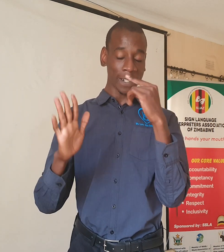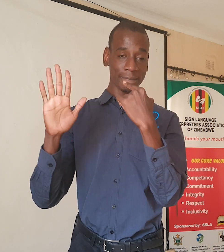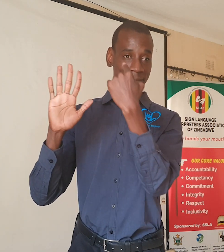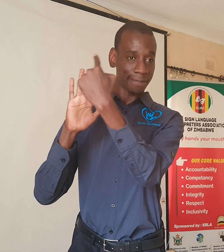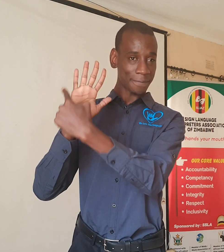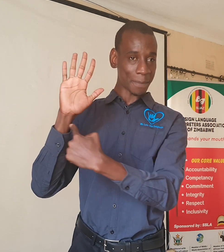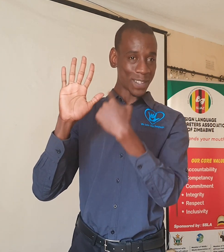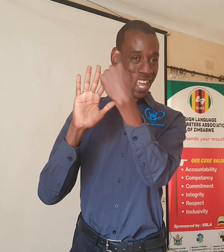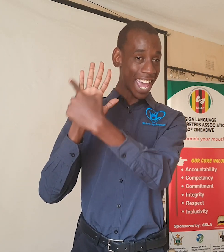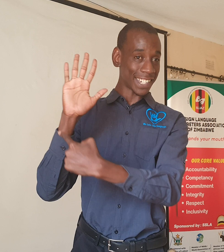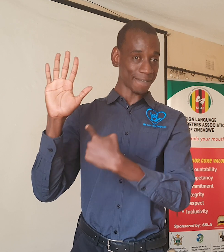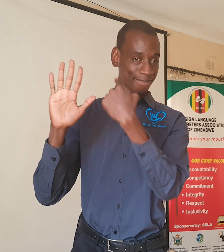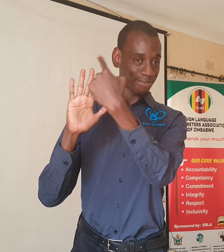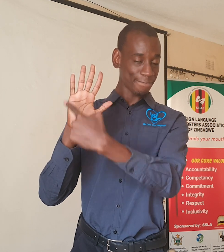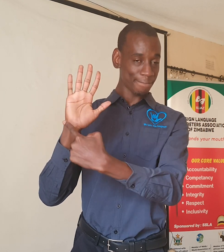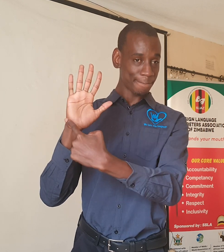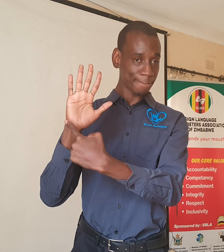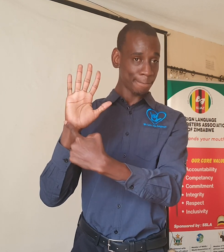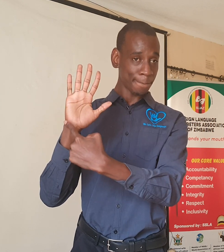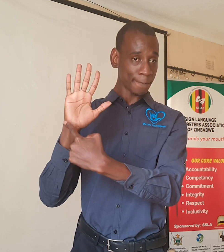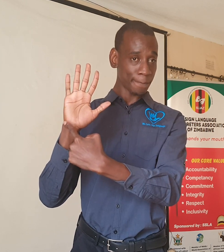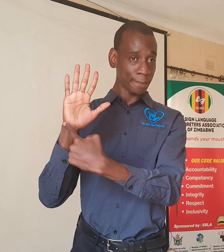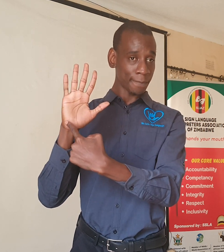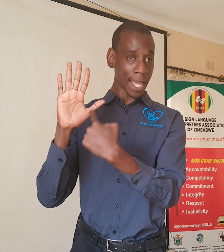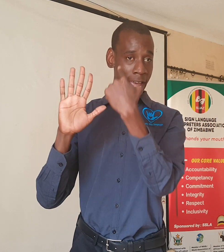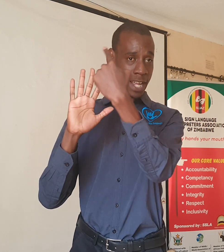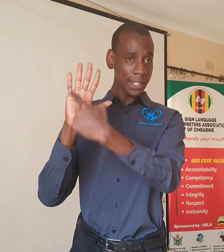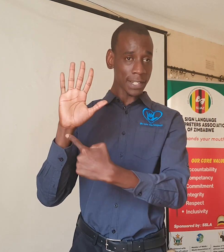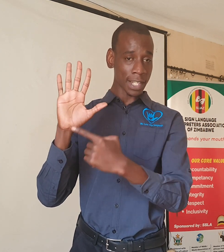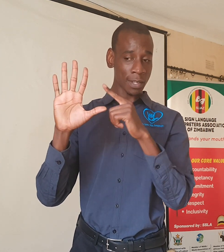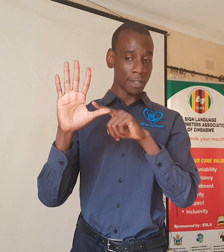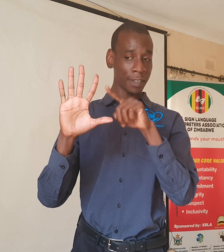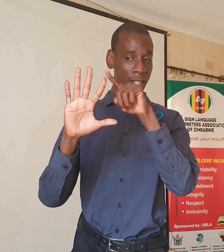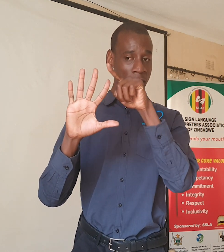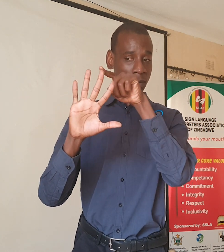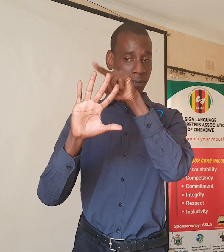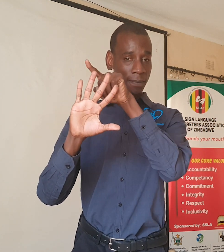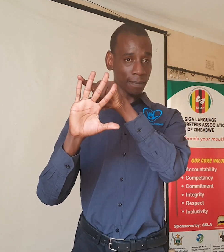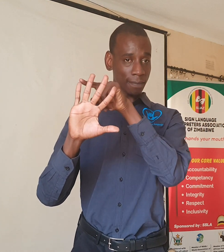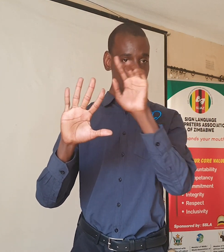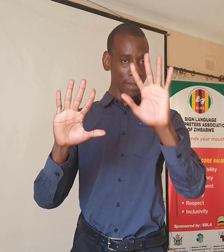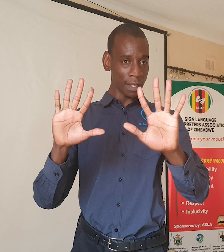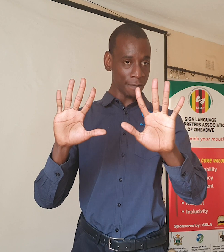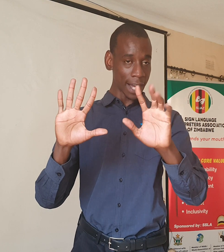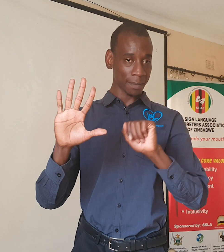about the hand the hand has got the fingers the five